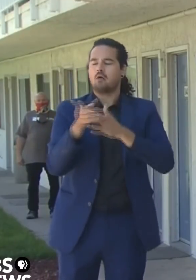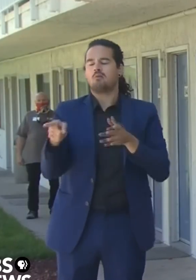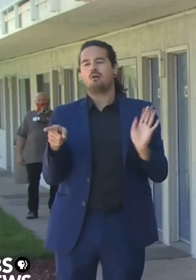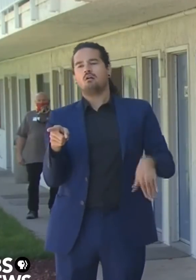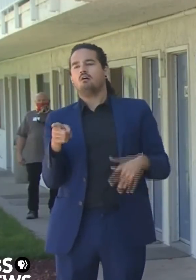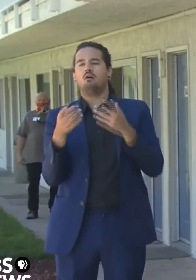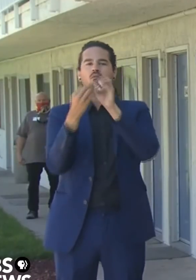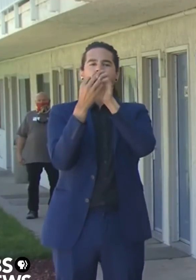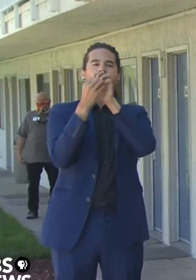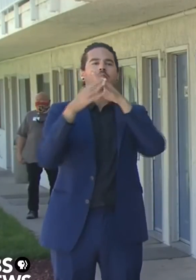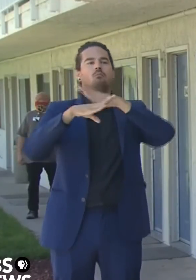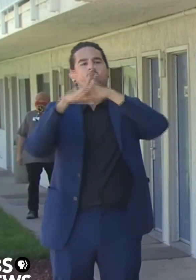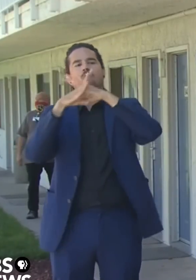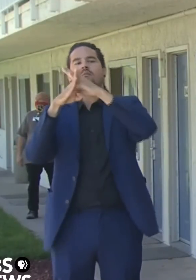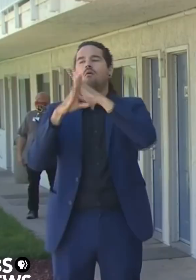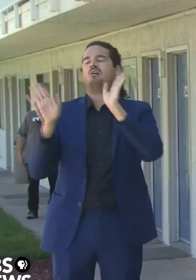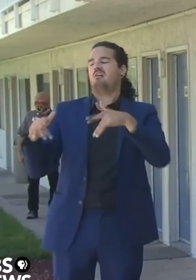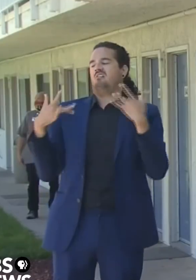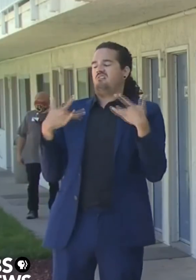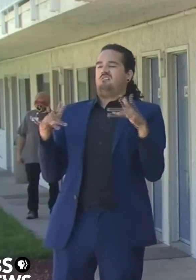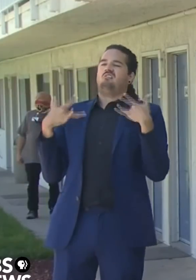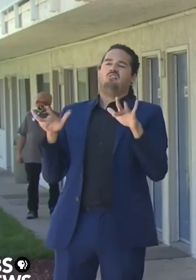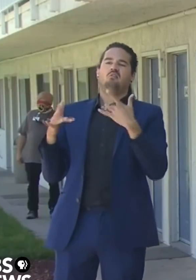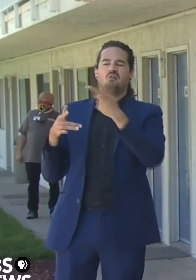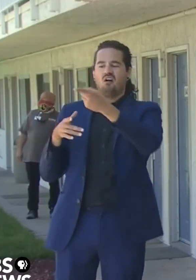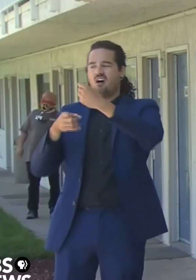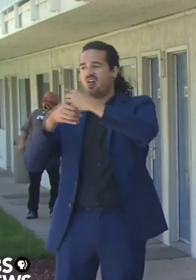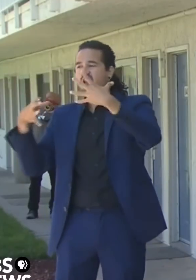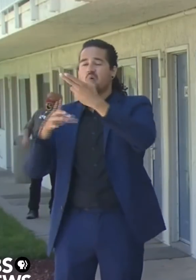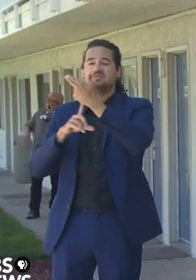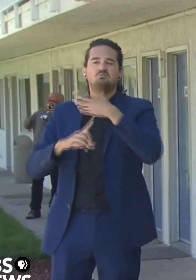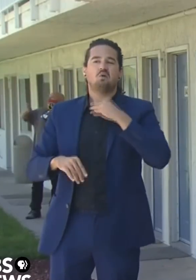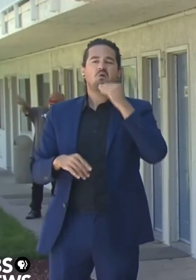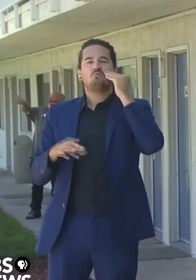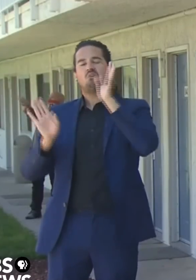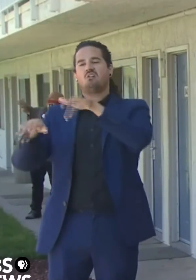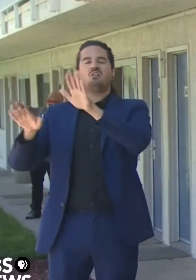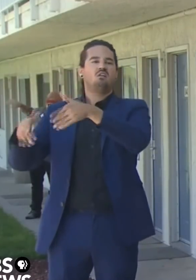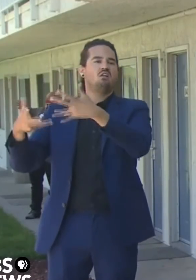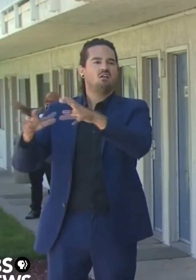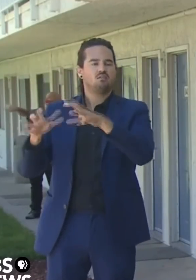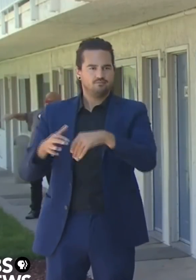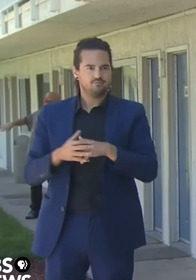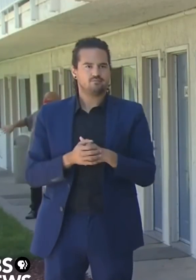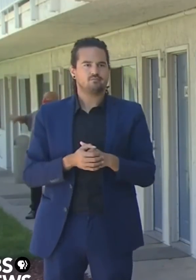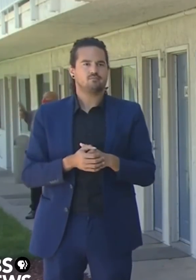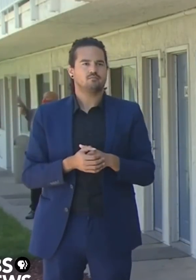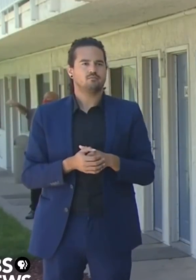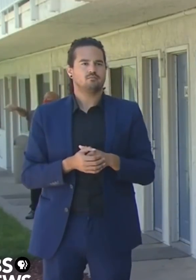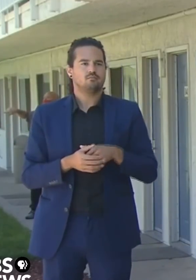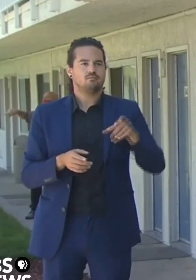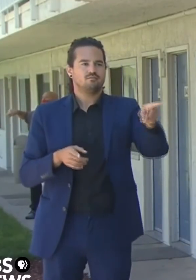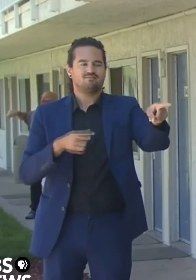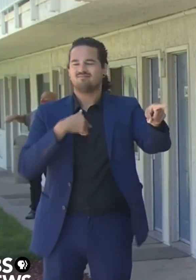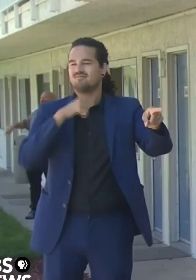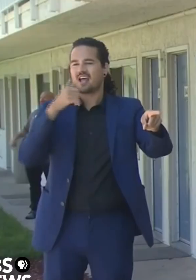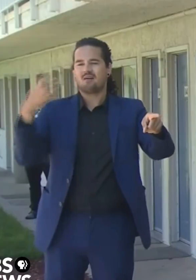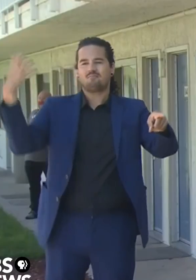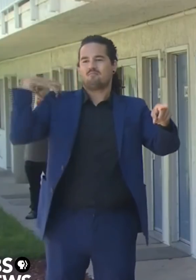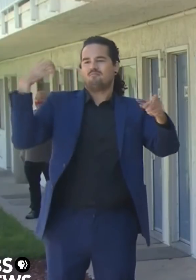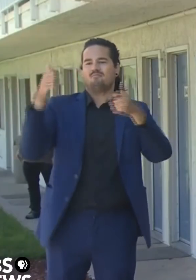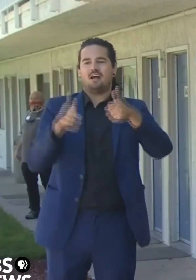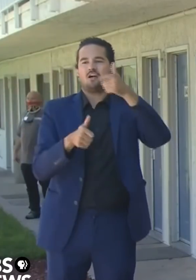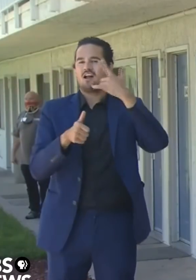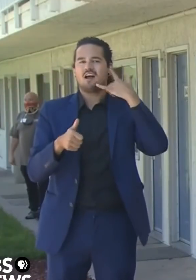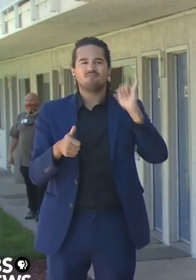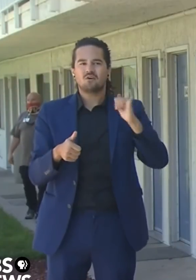rewarding good behavior. This is not a requirement. I'm not the mayor of California. I can't demand that at the local